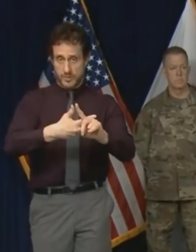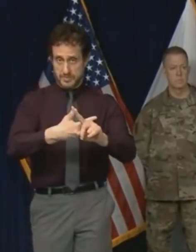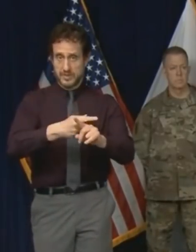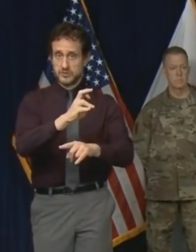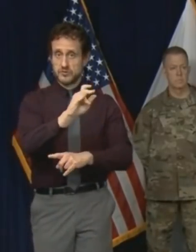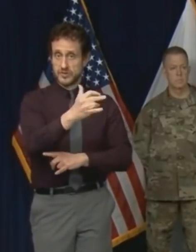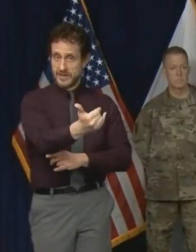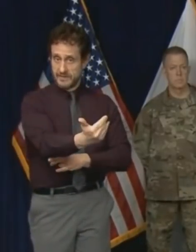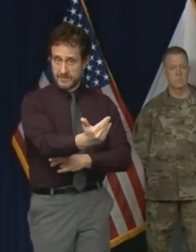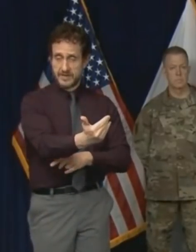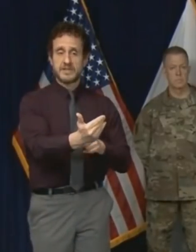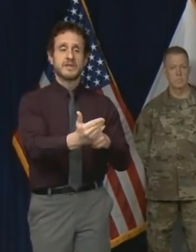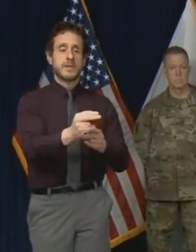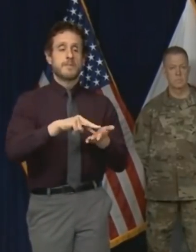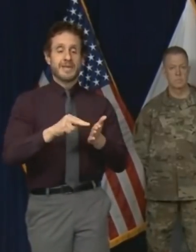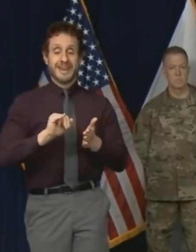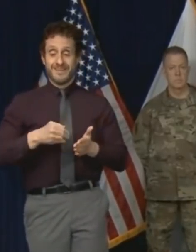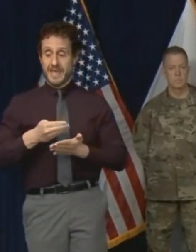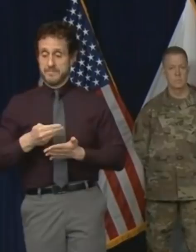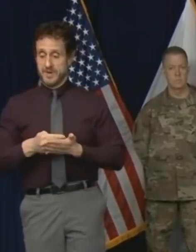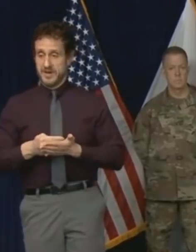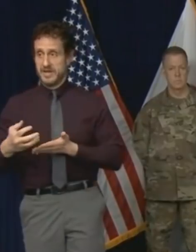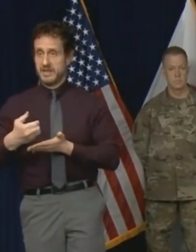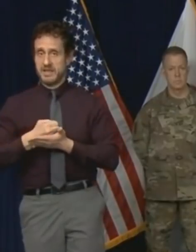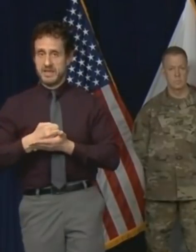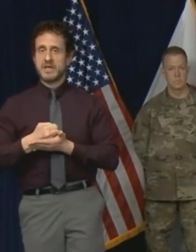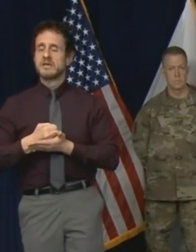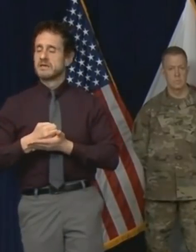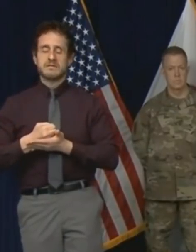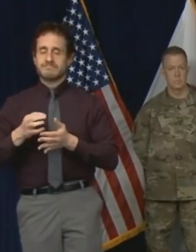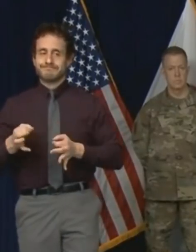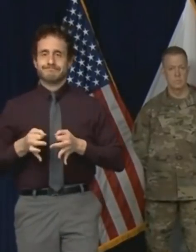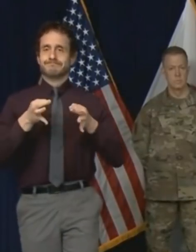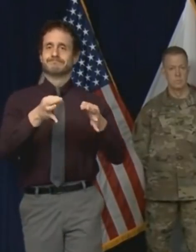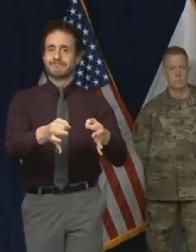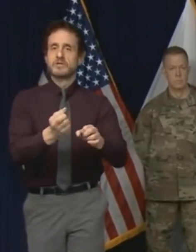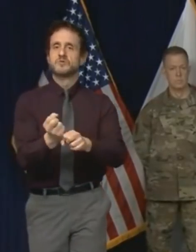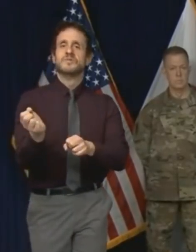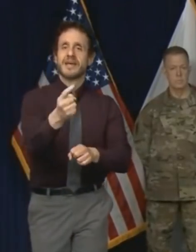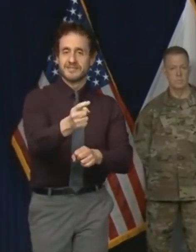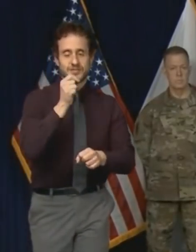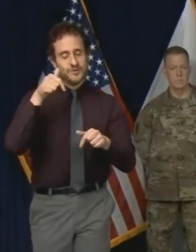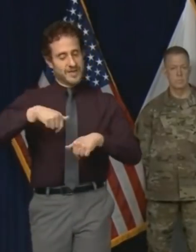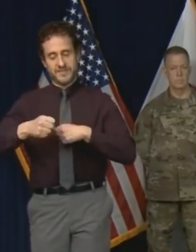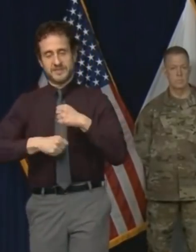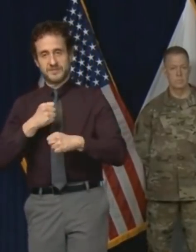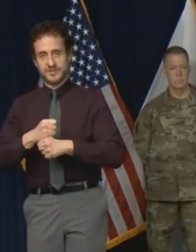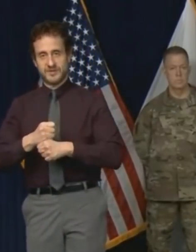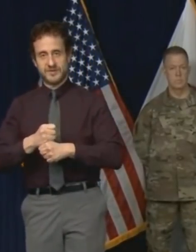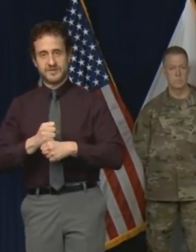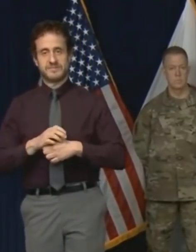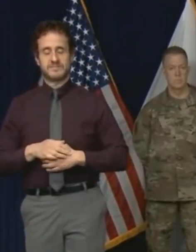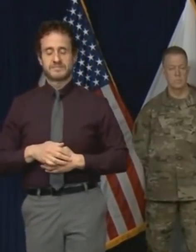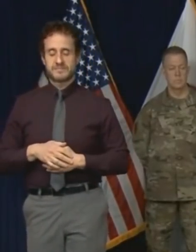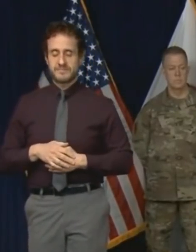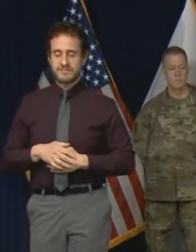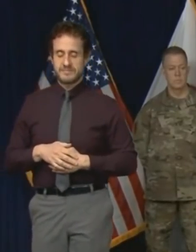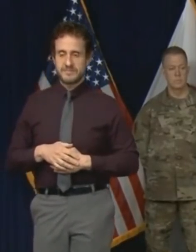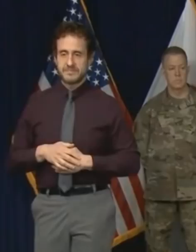that extension, those revenues will be received in FY21 instead of in FY20.